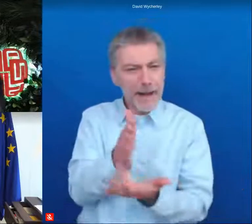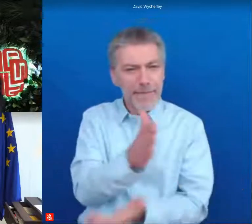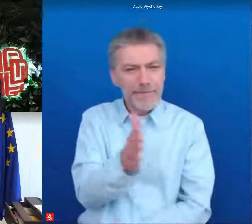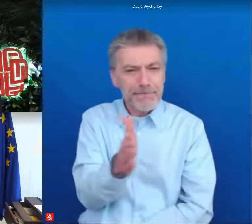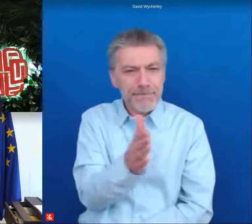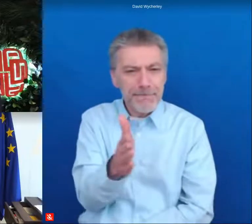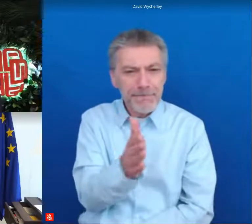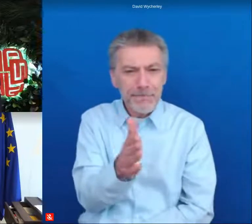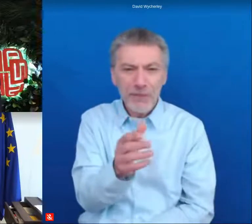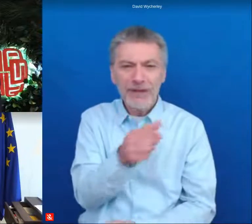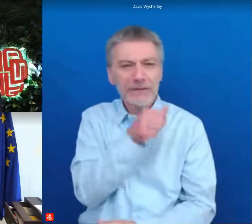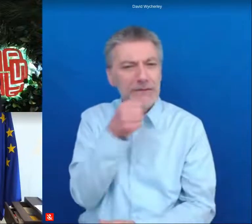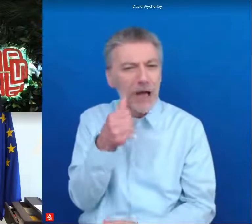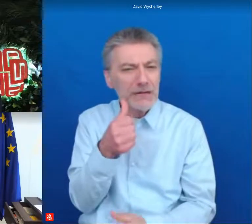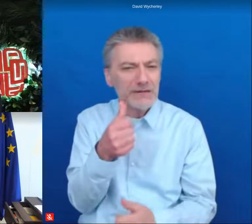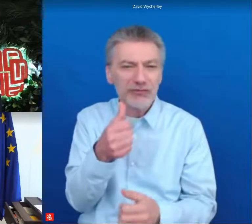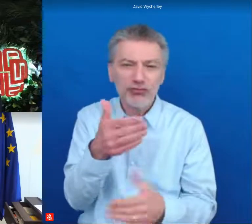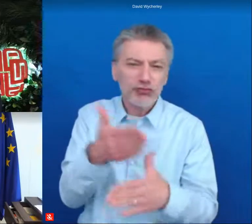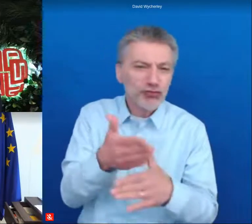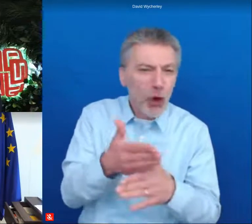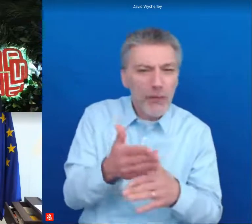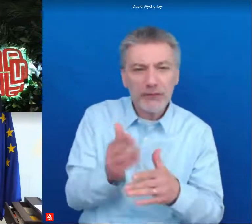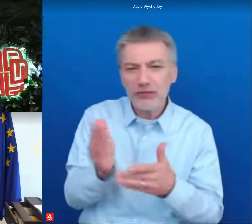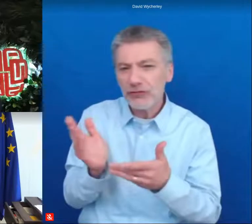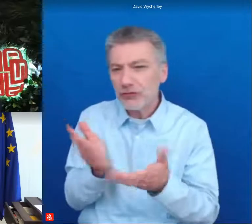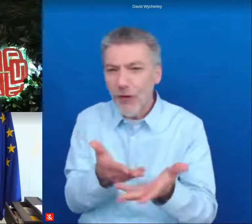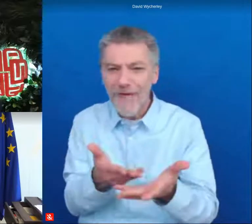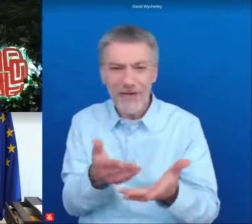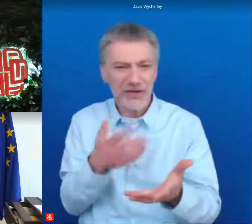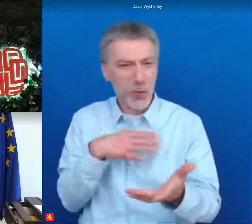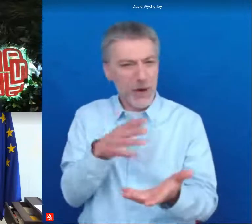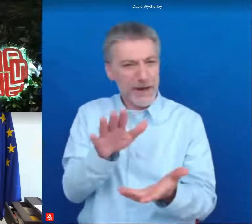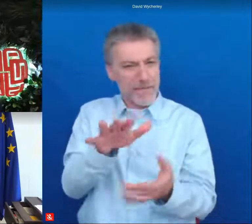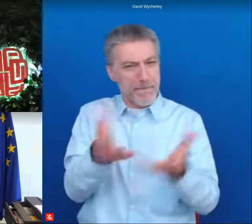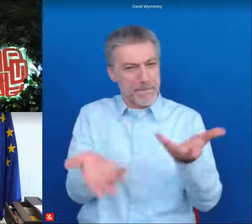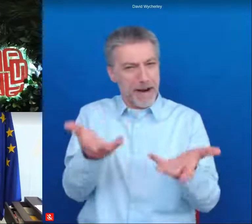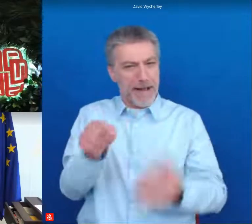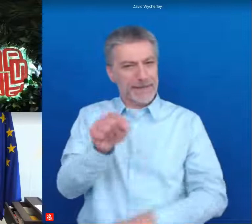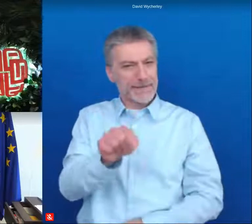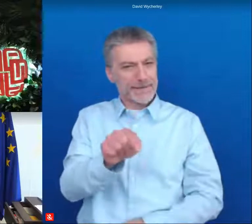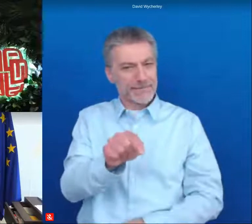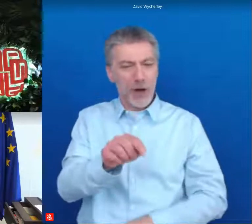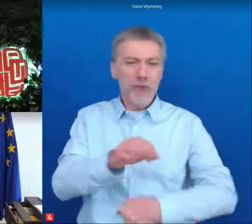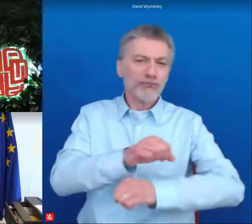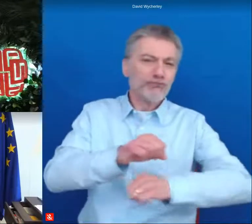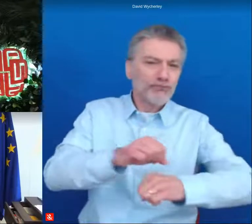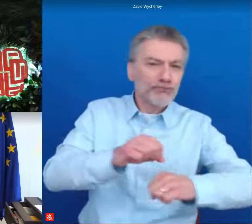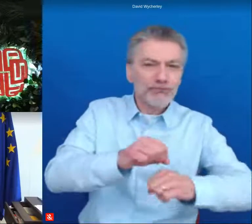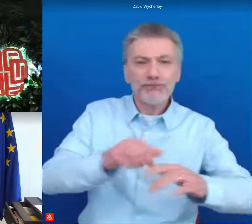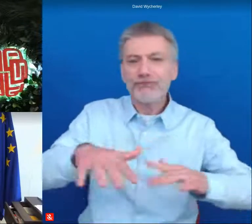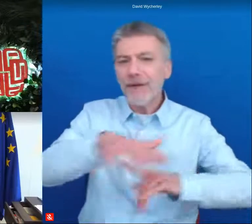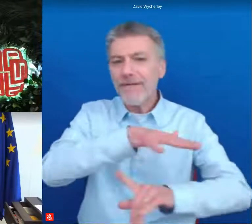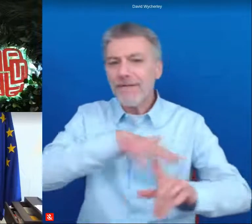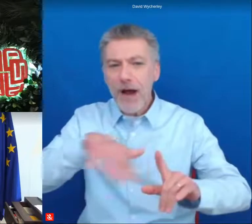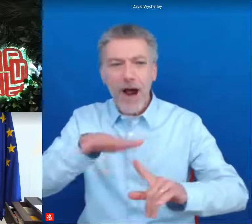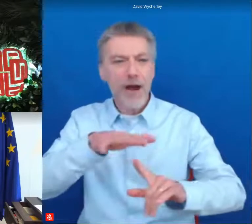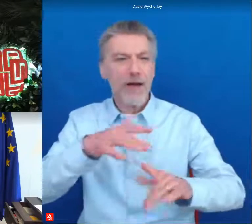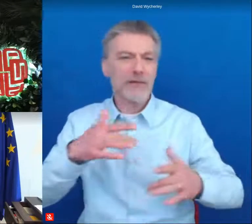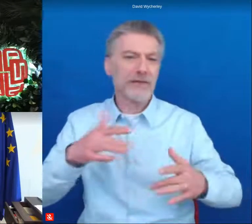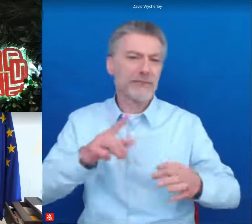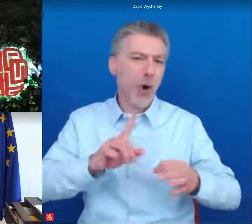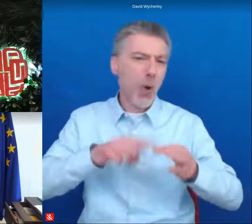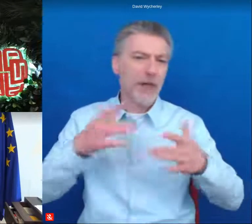jobs or places with good jobs good services enough space to live well a good environment and high quality of life